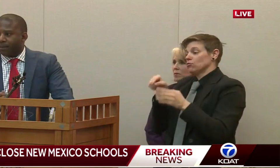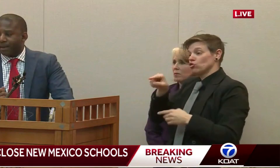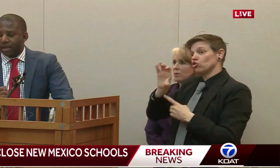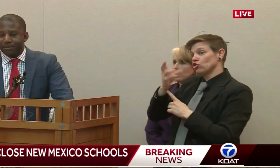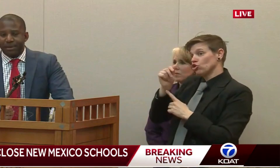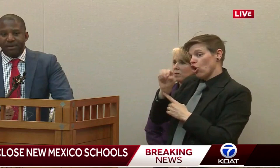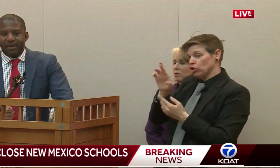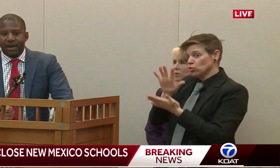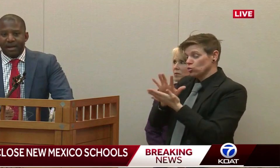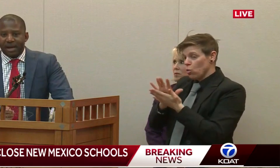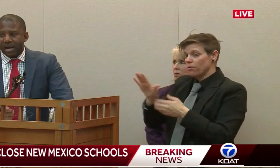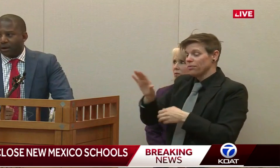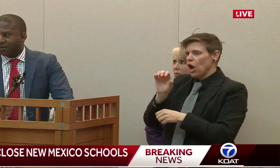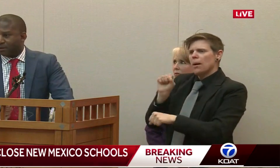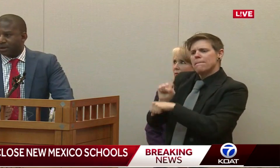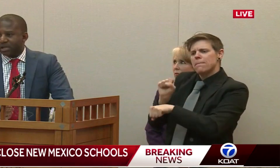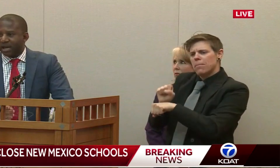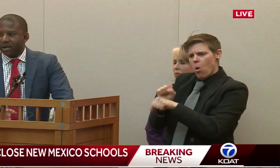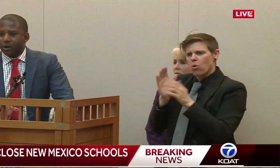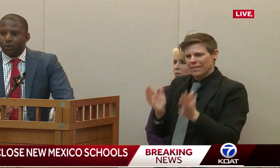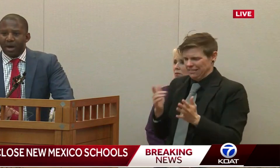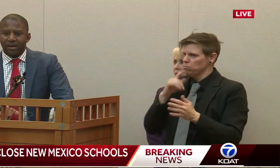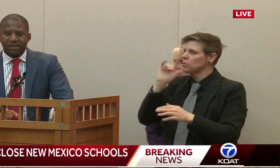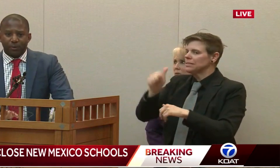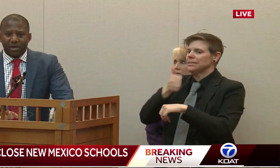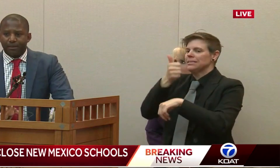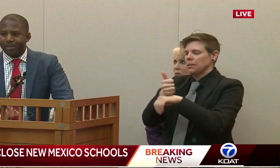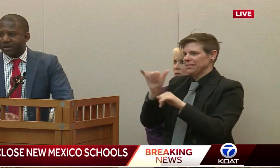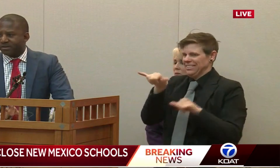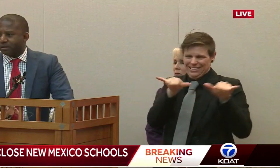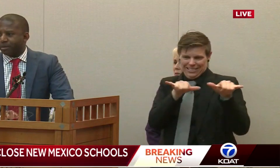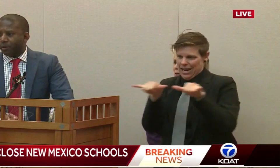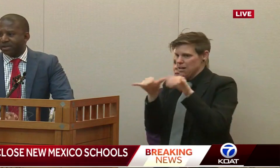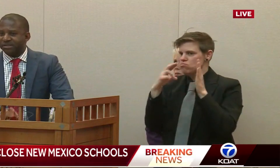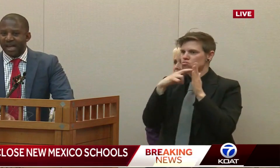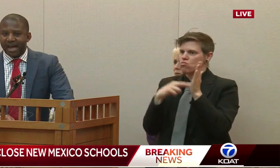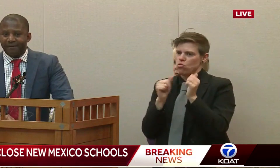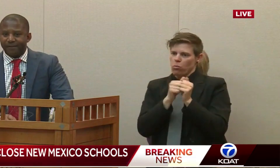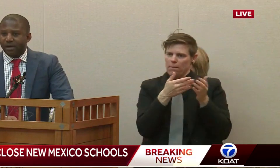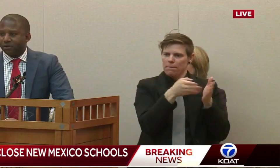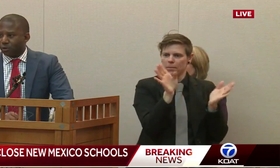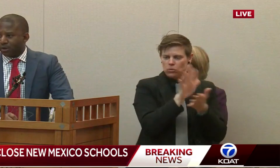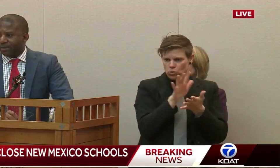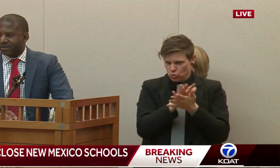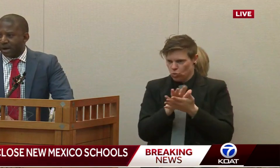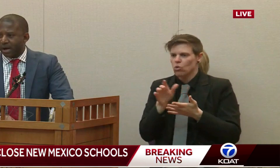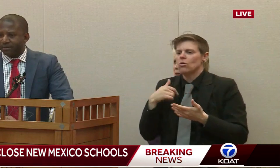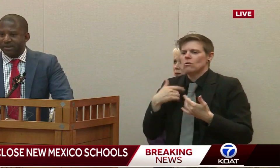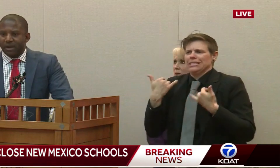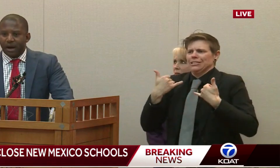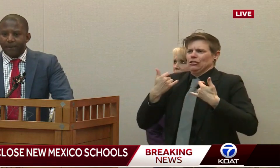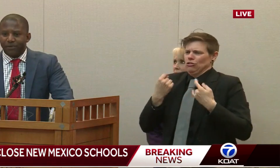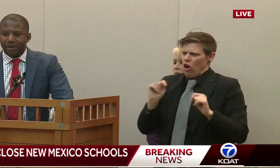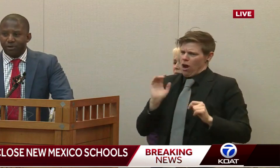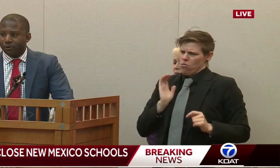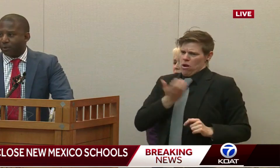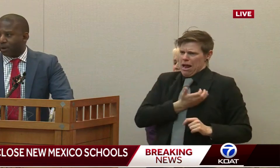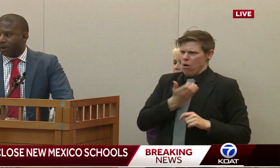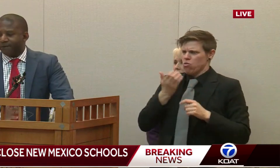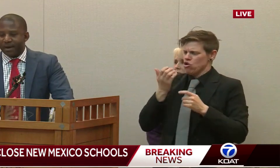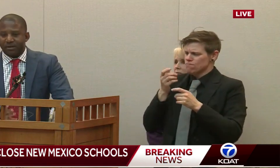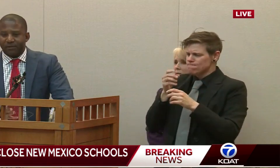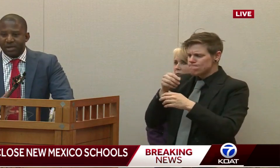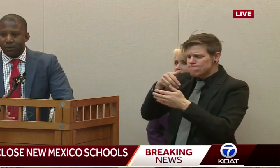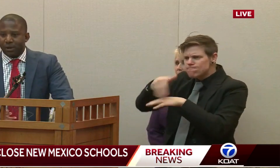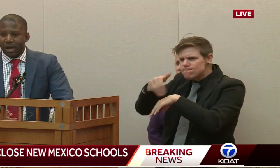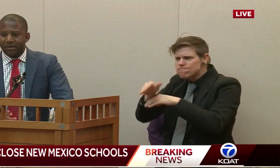are implementing that and also looking at ways that we can best deploy staff during these times programs to make sure